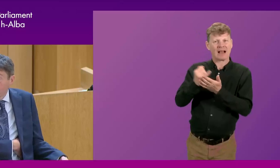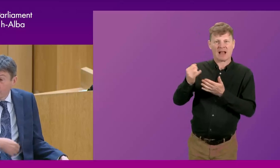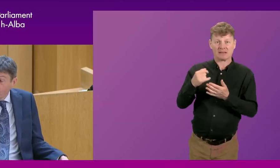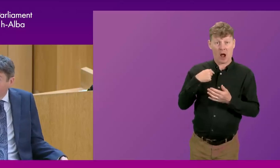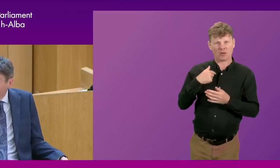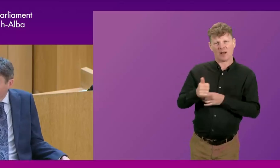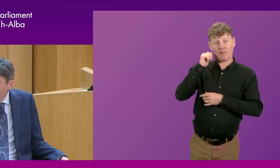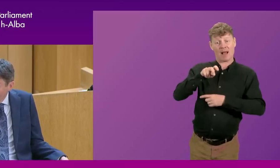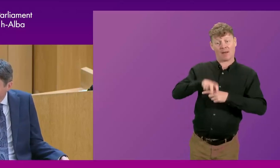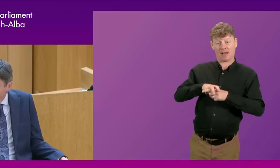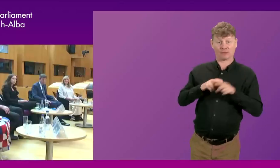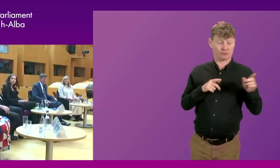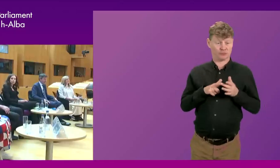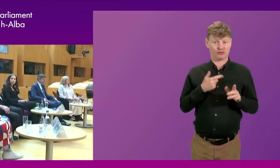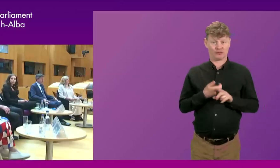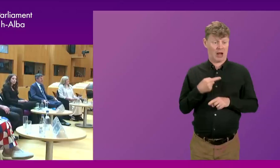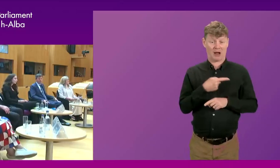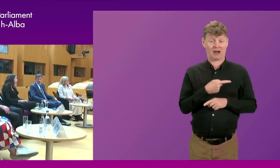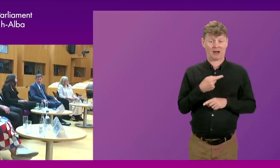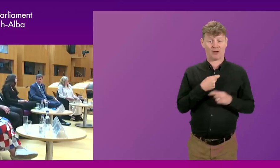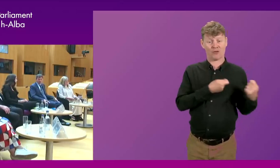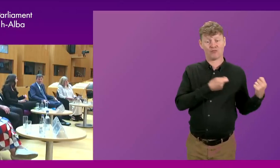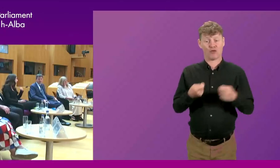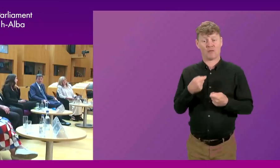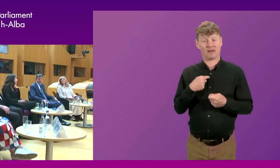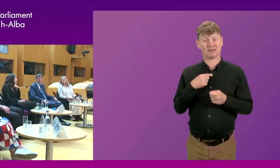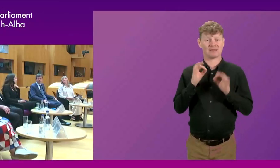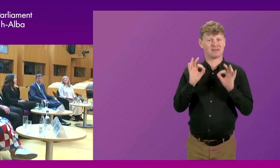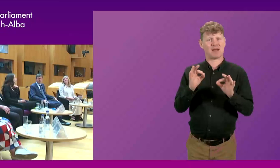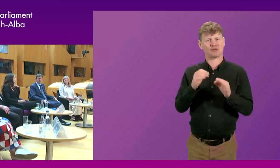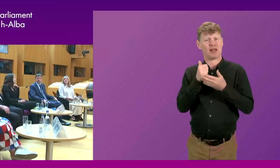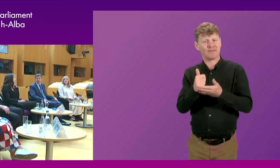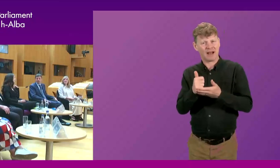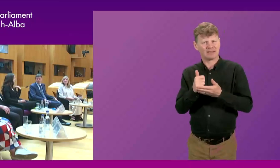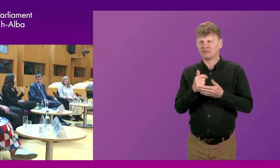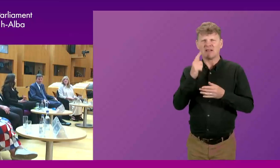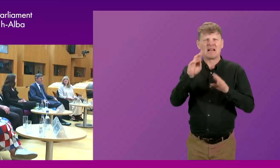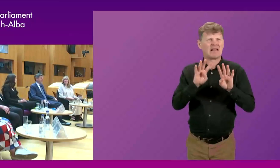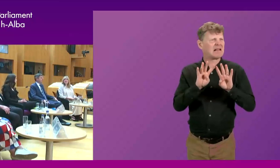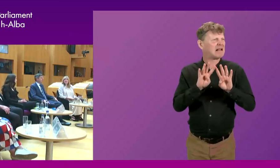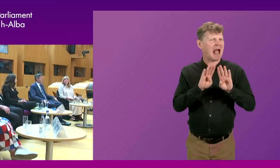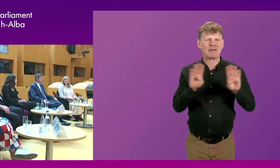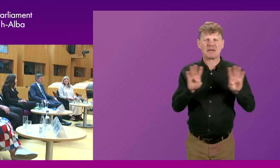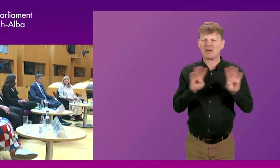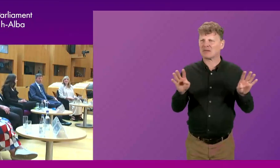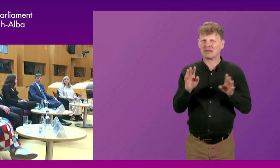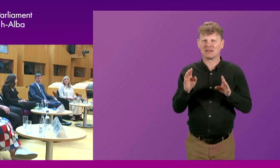the back benches until Jack actually brought me back as a special advisor, a cabinet, what was it called, a cabinet aide or something like this, four years